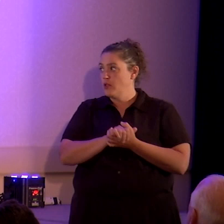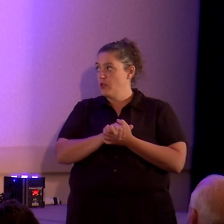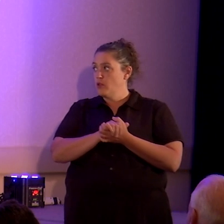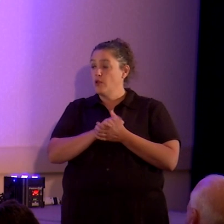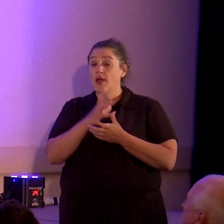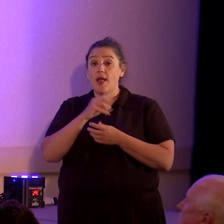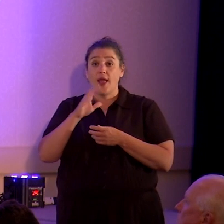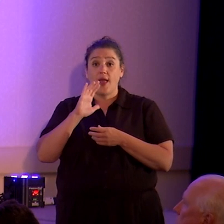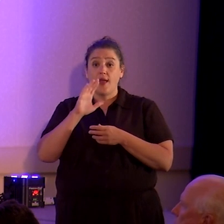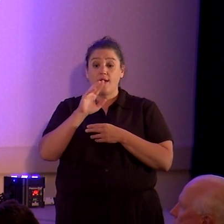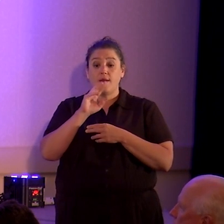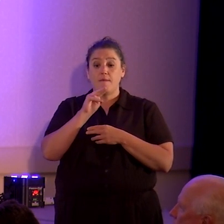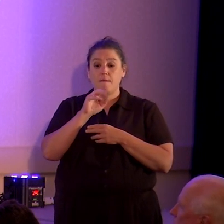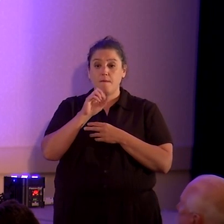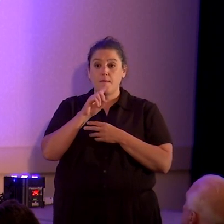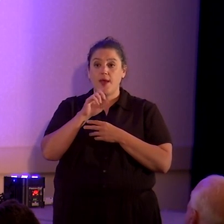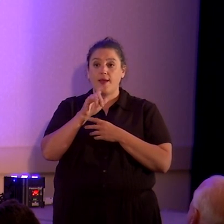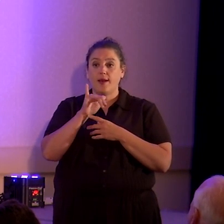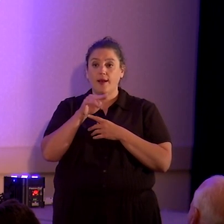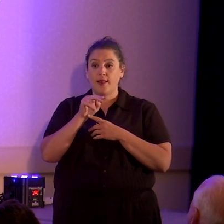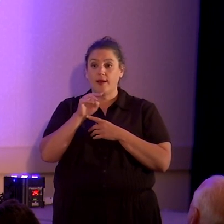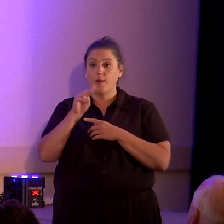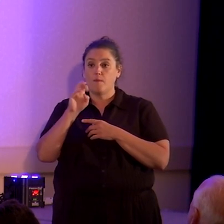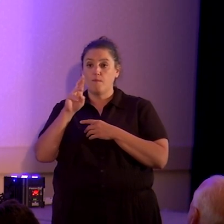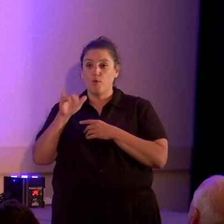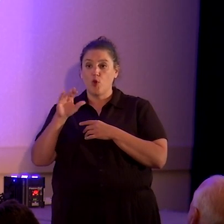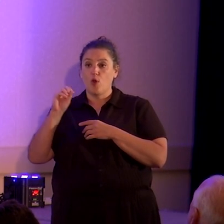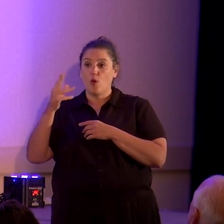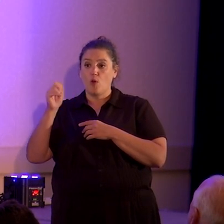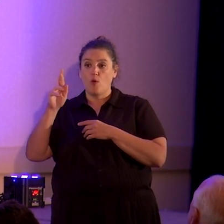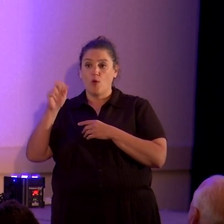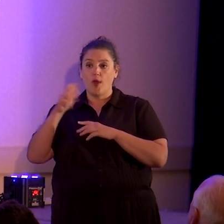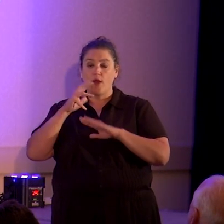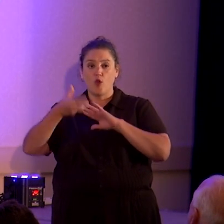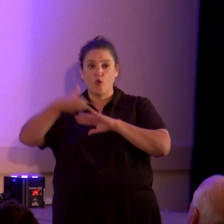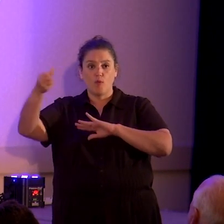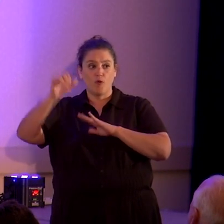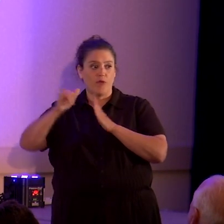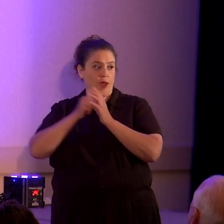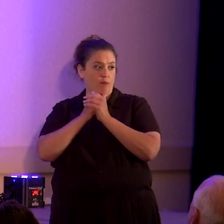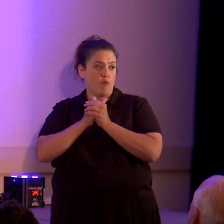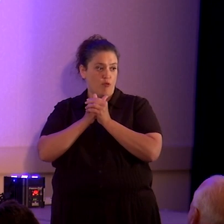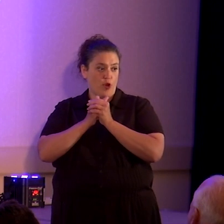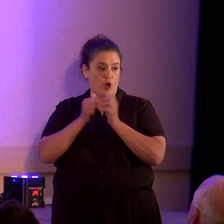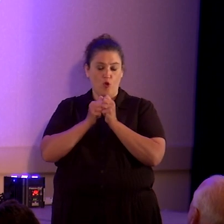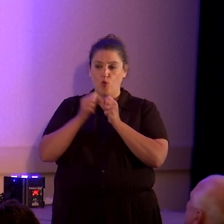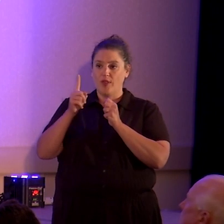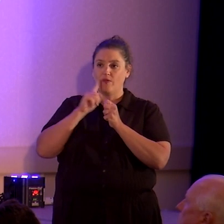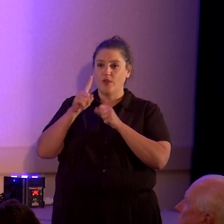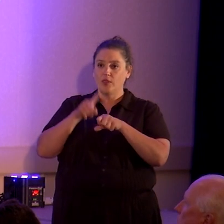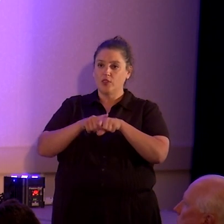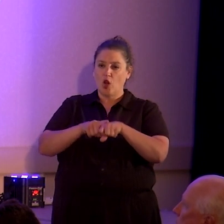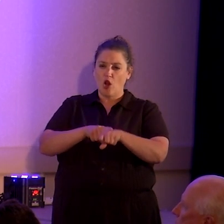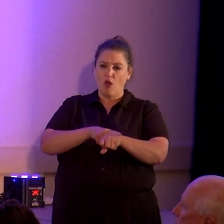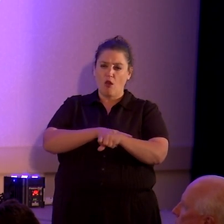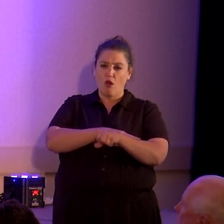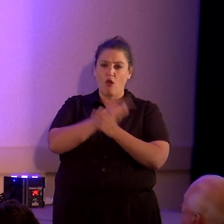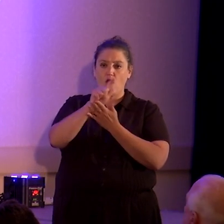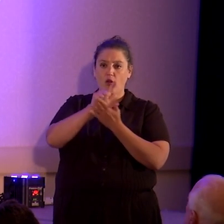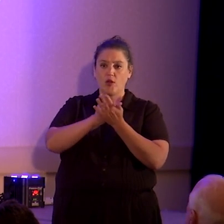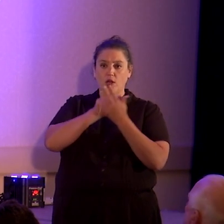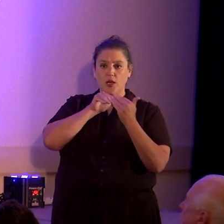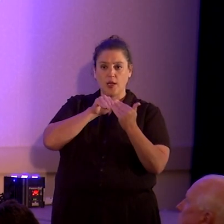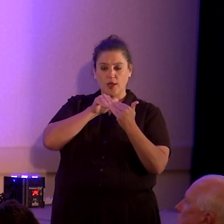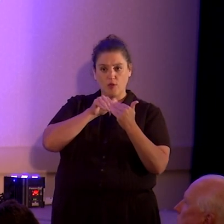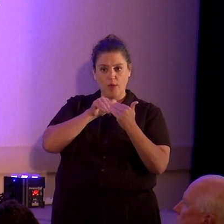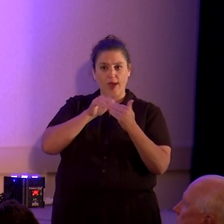member, Madeleine Murray O'Hare, removed compulsory prayer from the public schools with this long legal battle from the late 50s to almost the